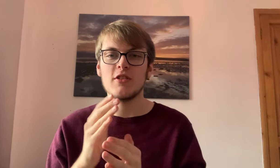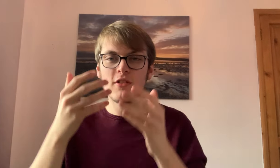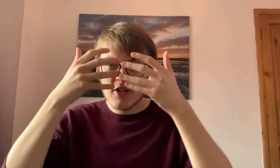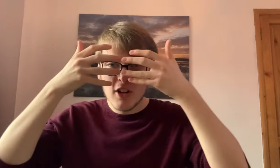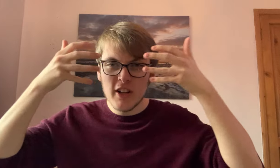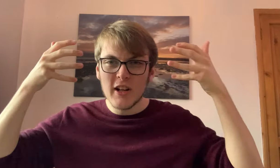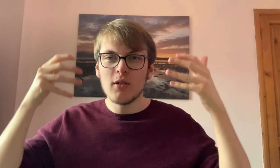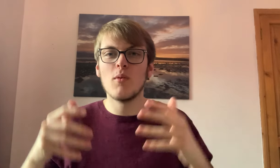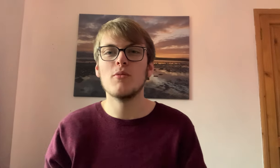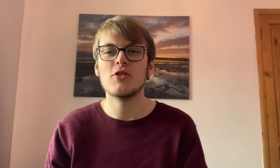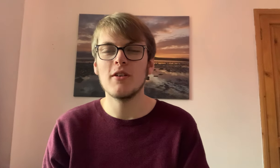tiger, one more time.